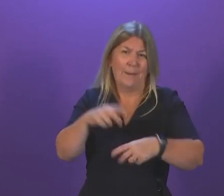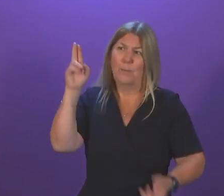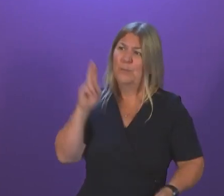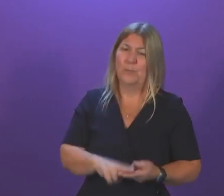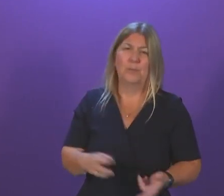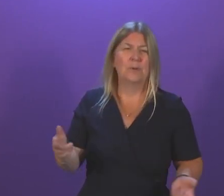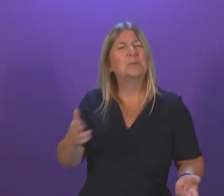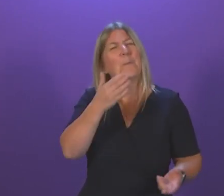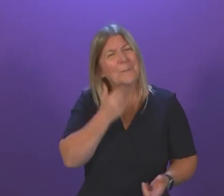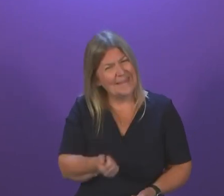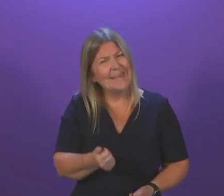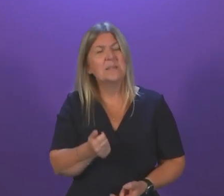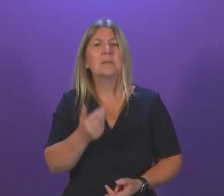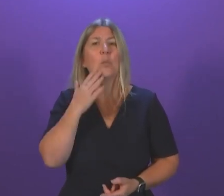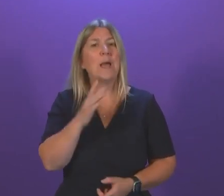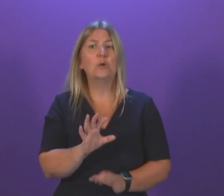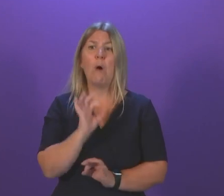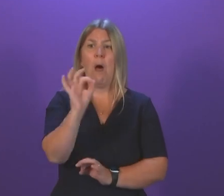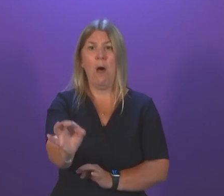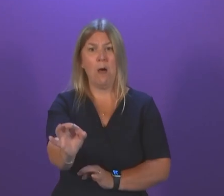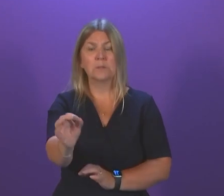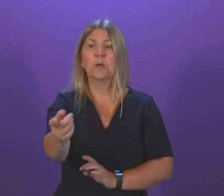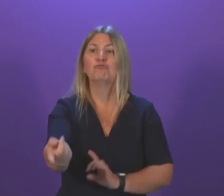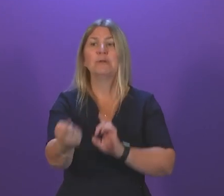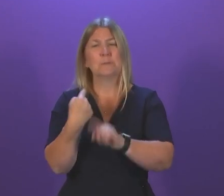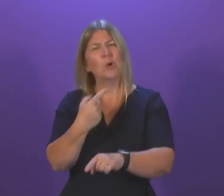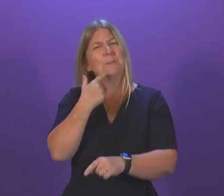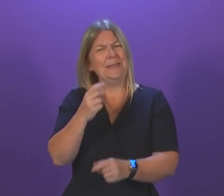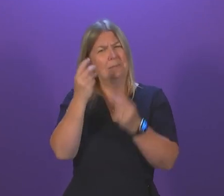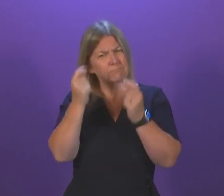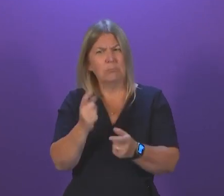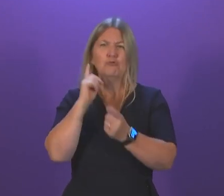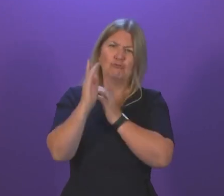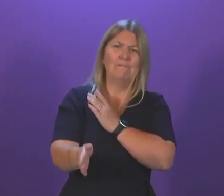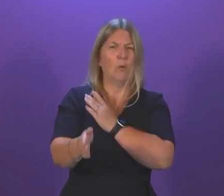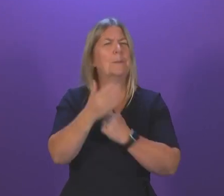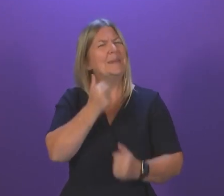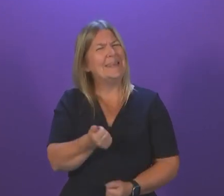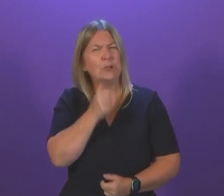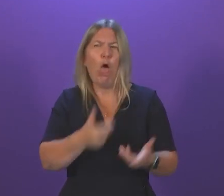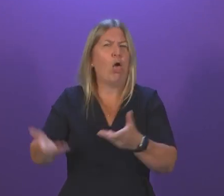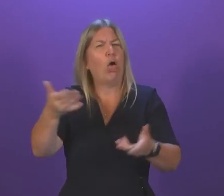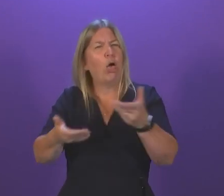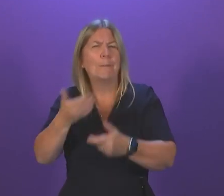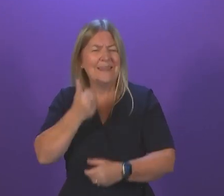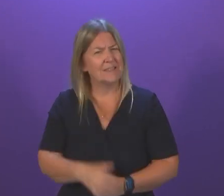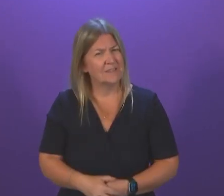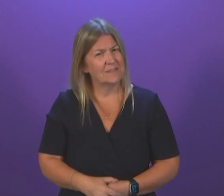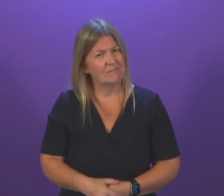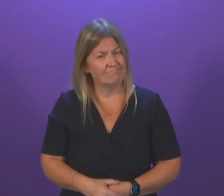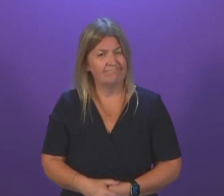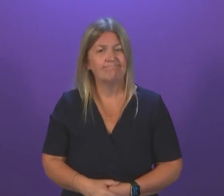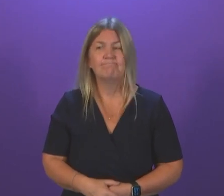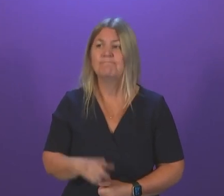to ensure that their questions and responses are as succinct as possible. Thank you. That concludes the First